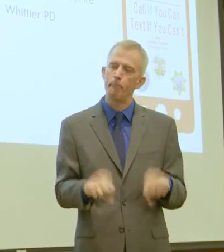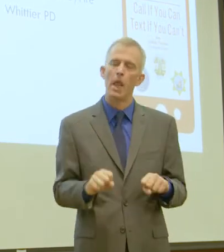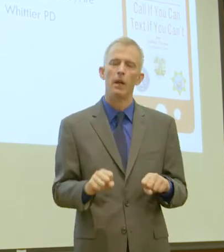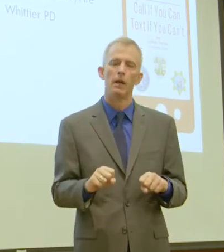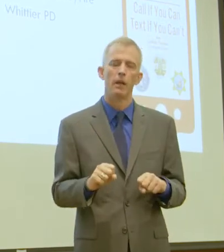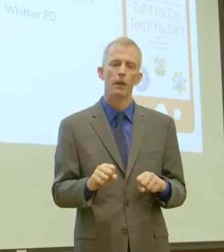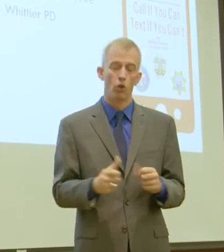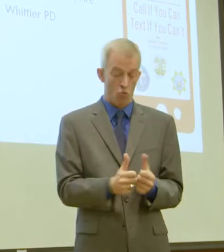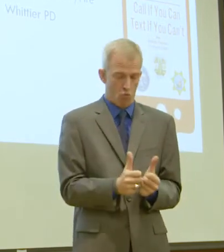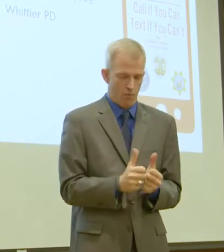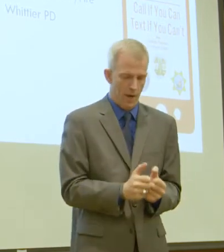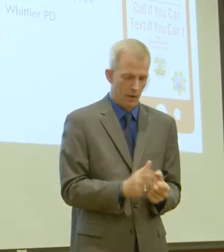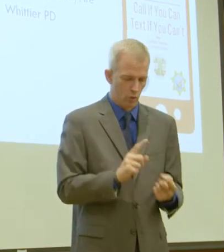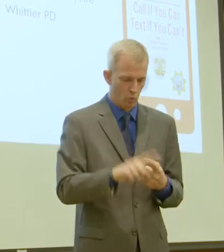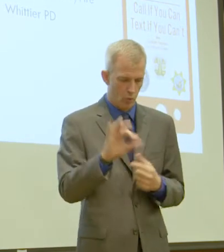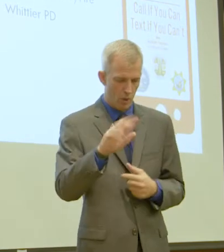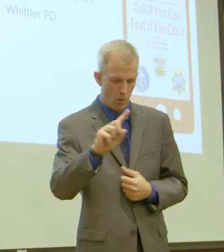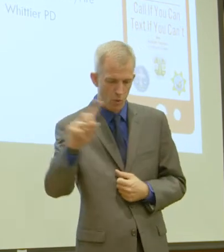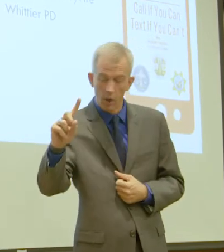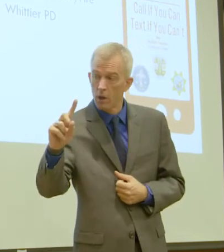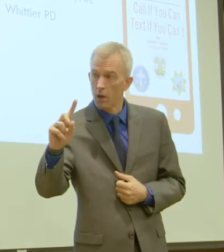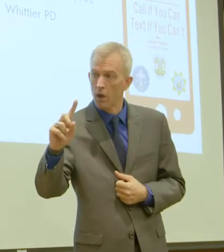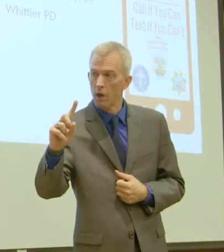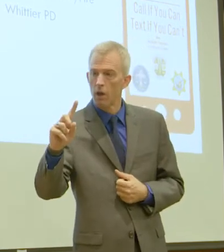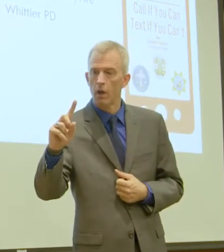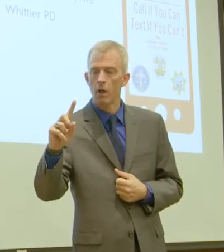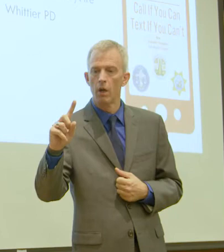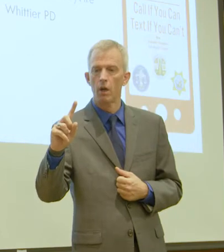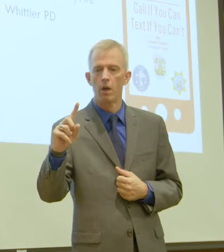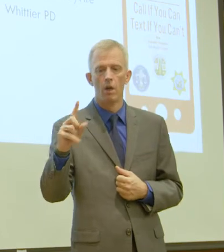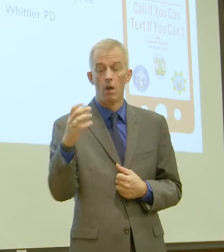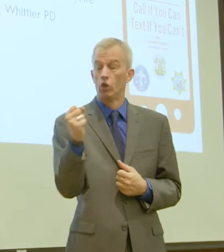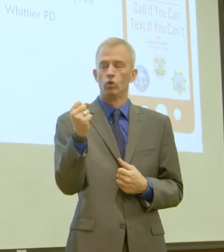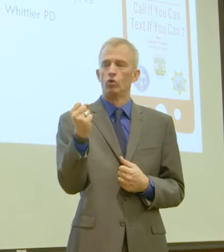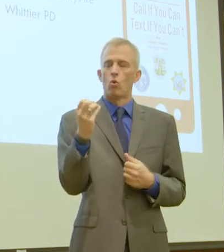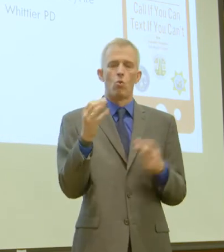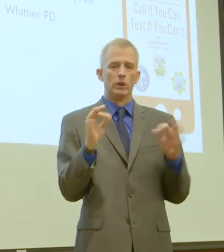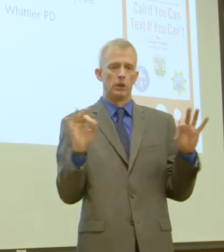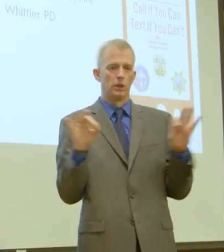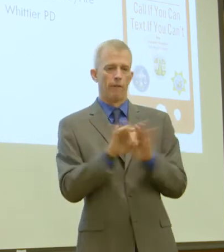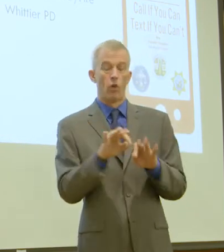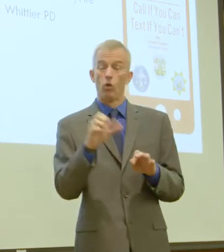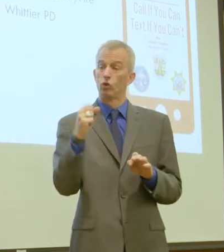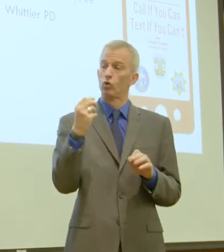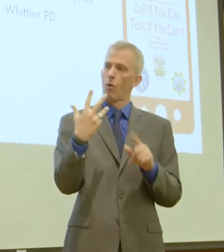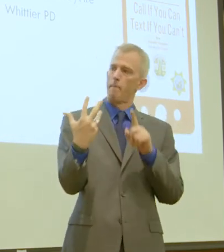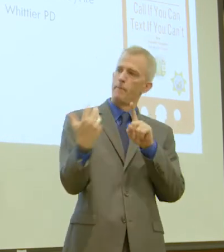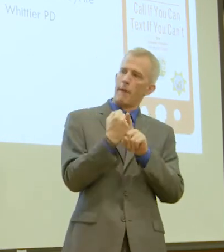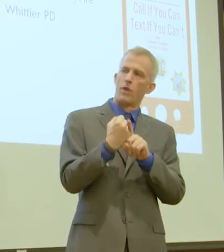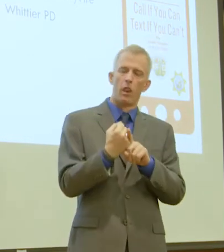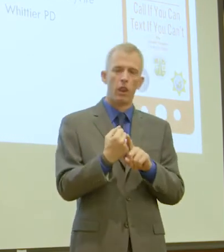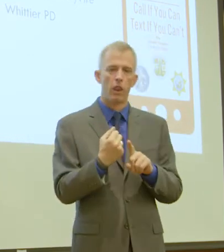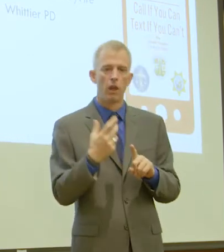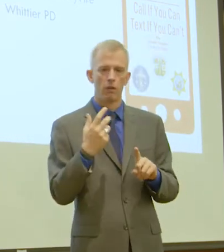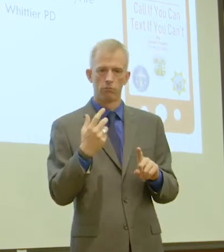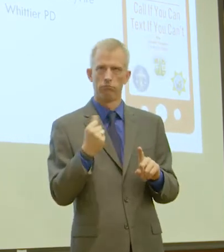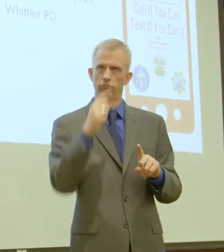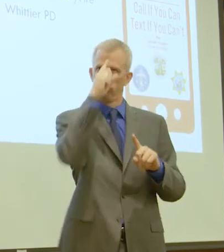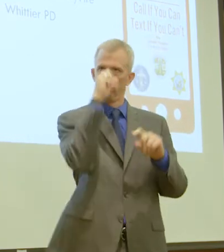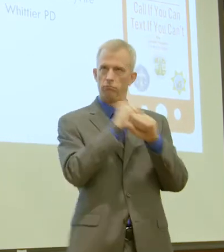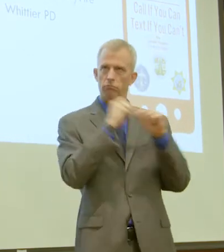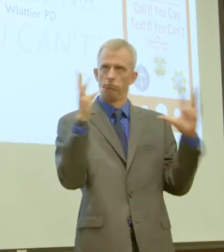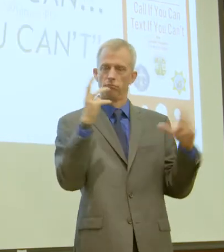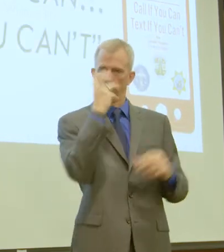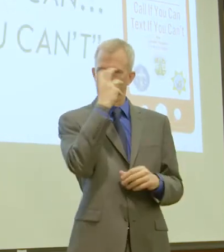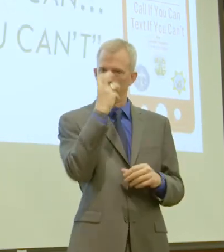text to 911 is so significant, so impactful. And you get the idea of how important this